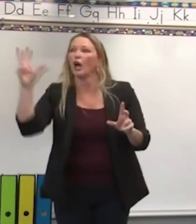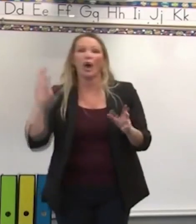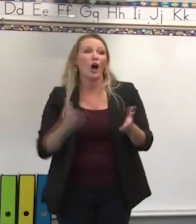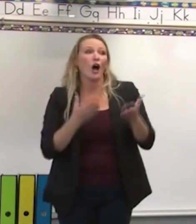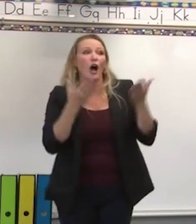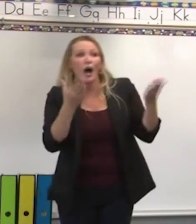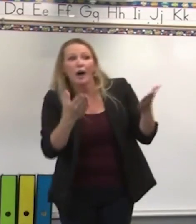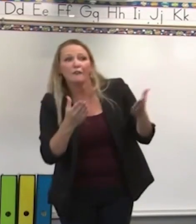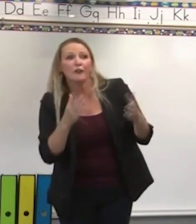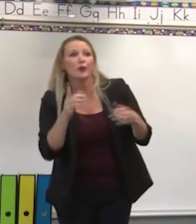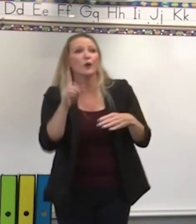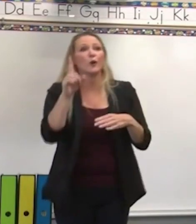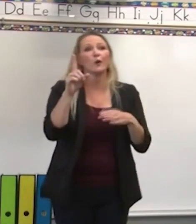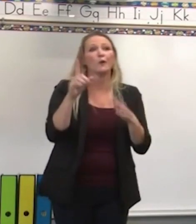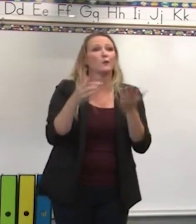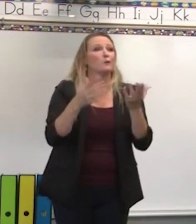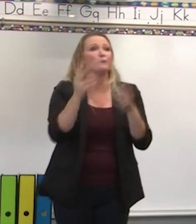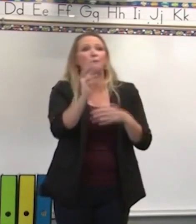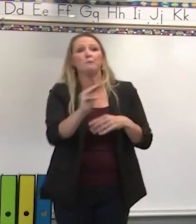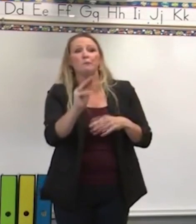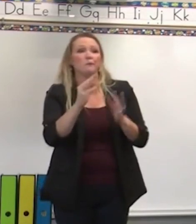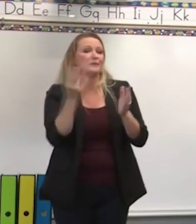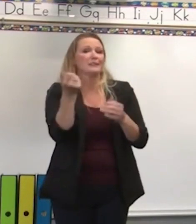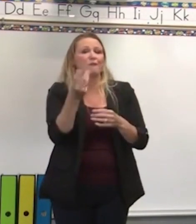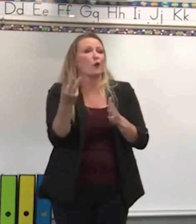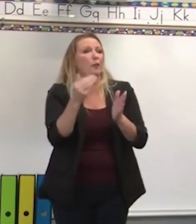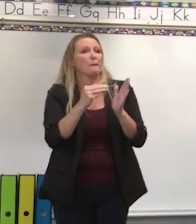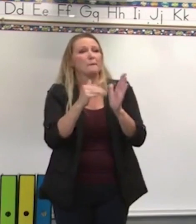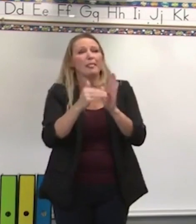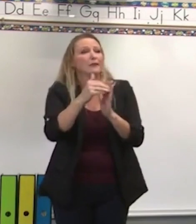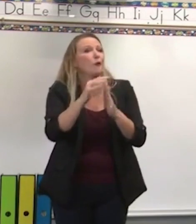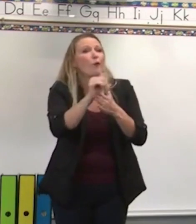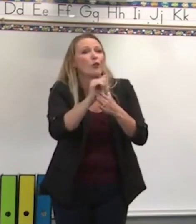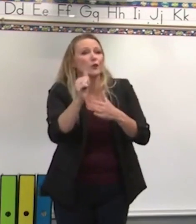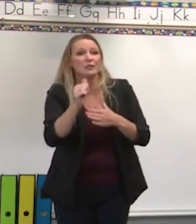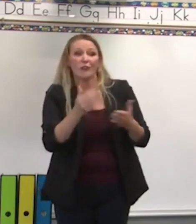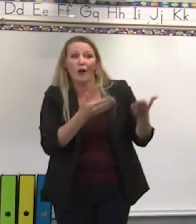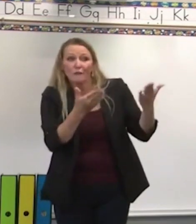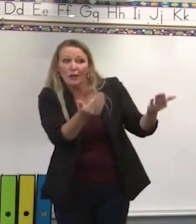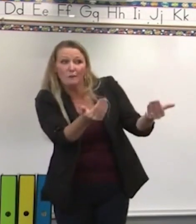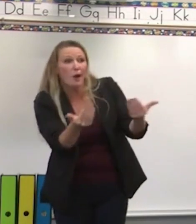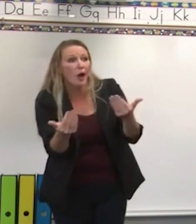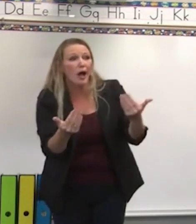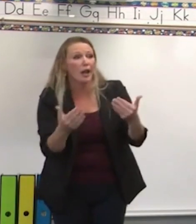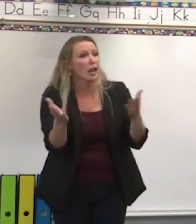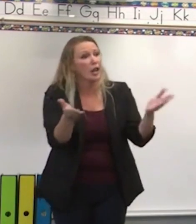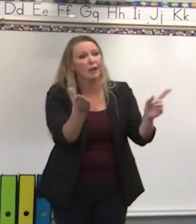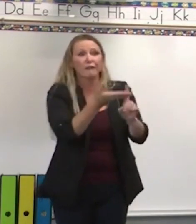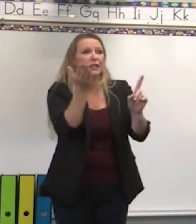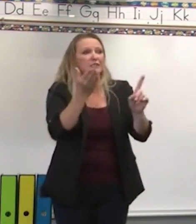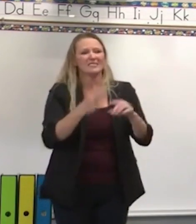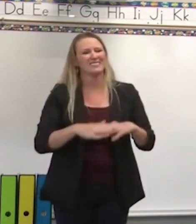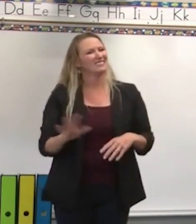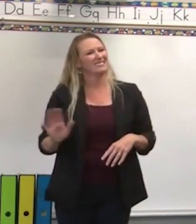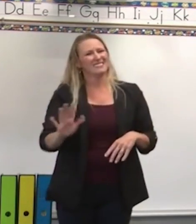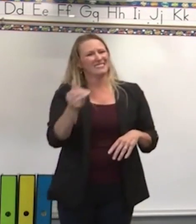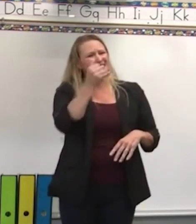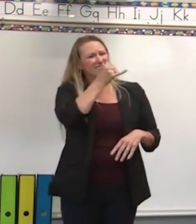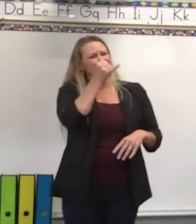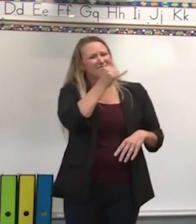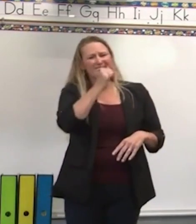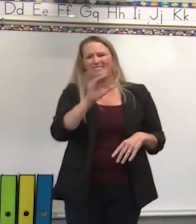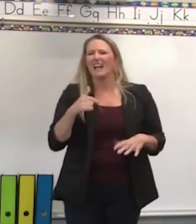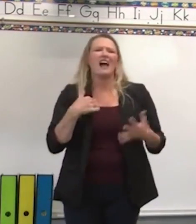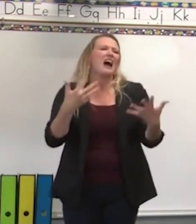leaders are waiting to reach before reinstating restrictions. I think we will get through this. We're not looking to do any physical distancing,